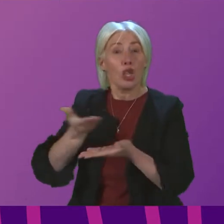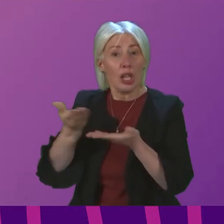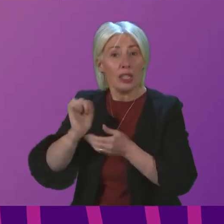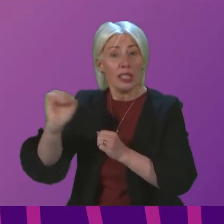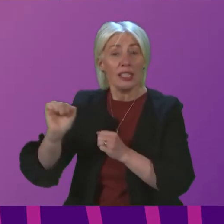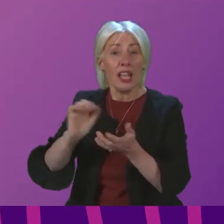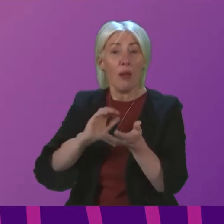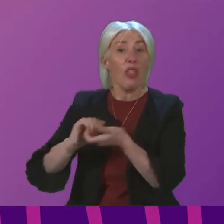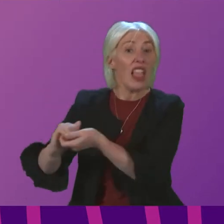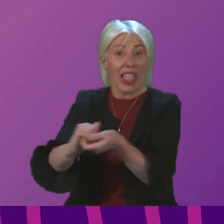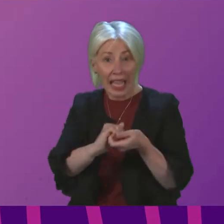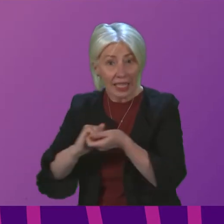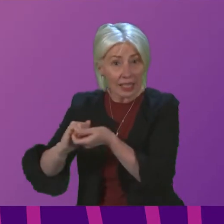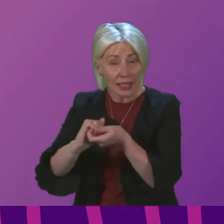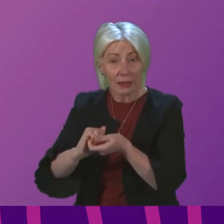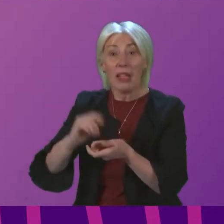If the committee would like to do that.